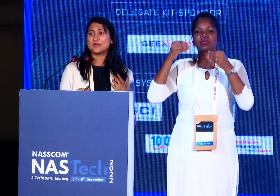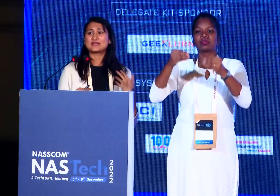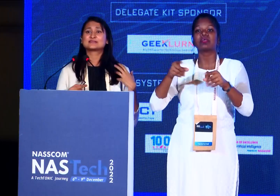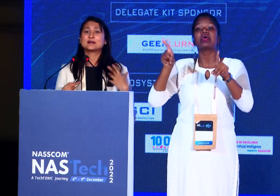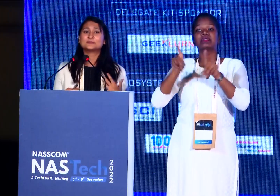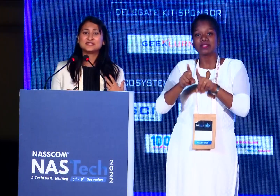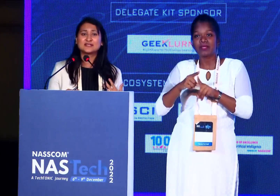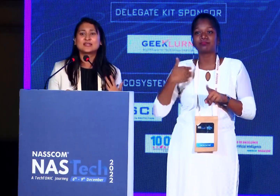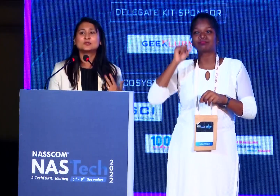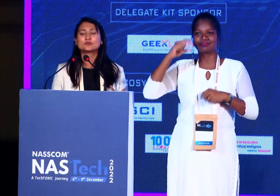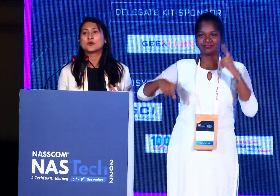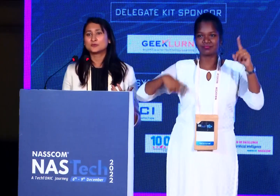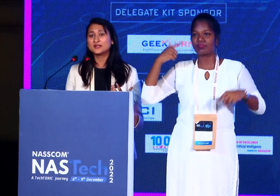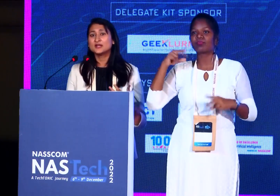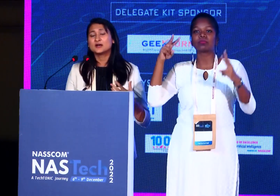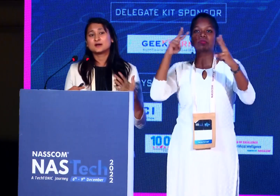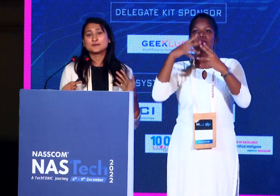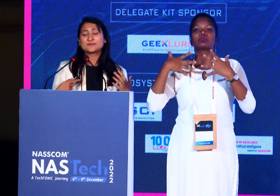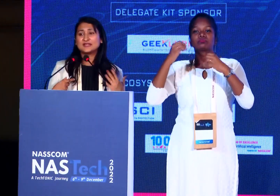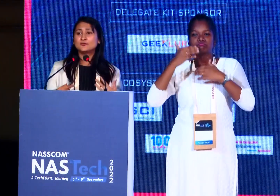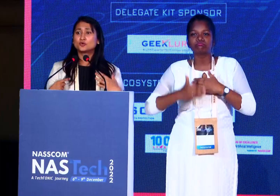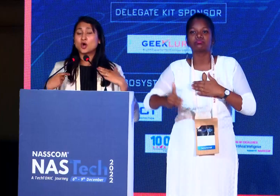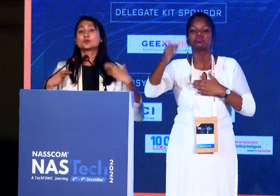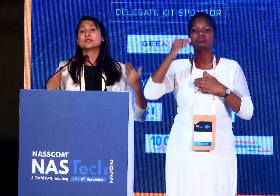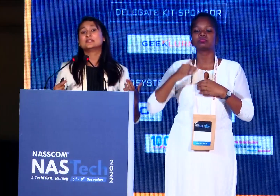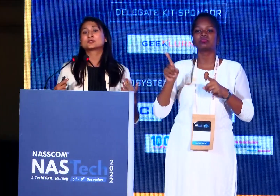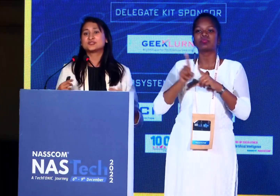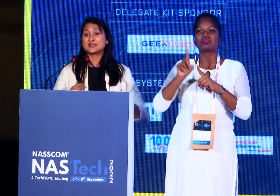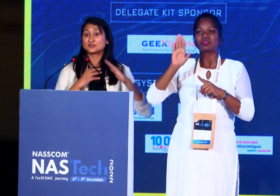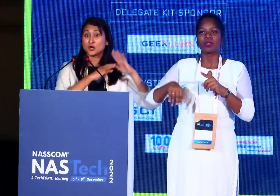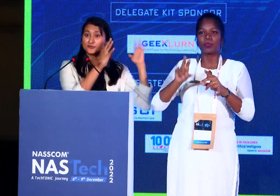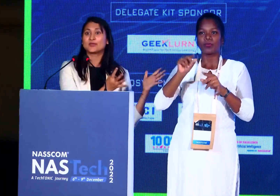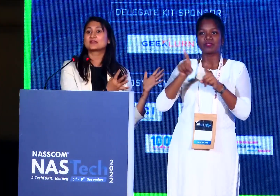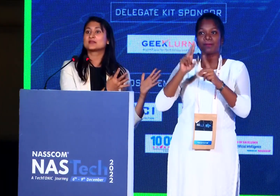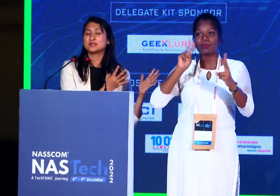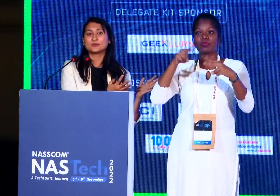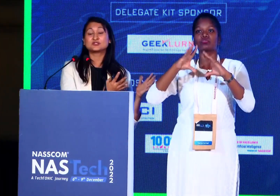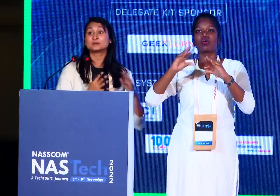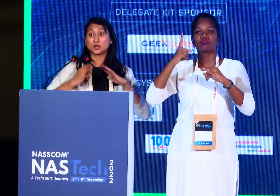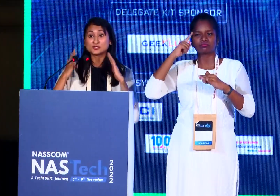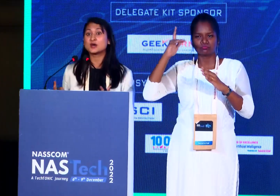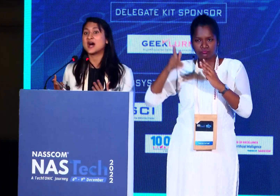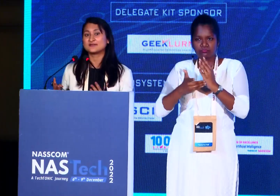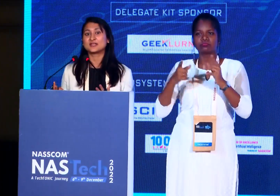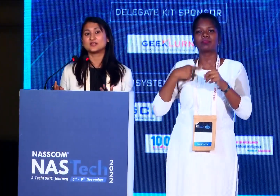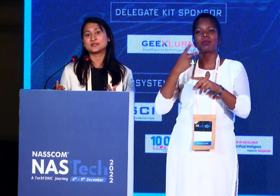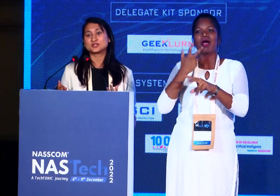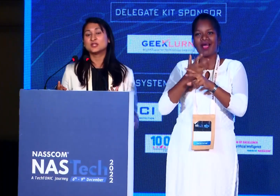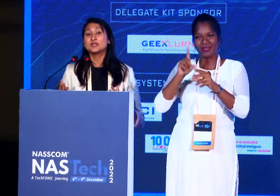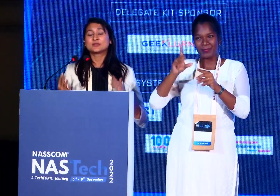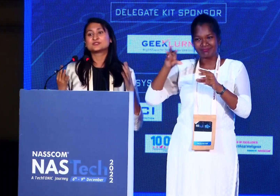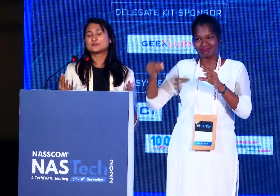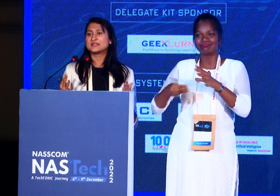exactly where as a company that I look forward, Adevo not only looks at software innovation, but also hardware